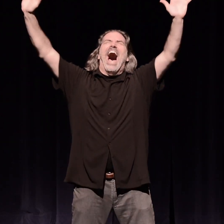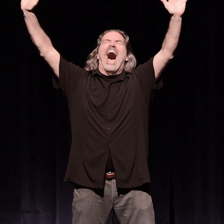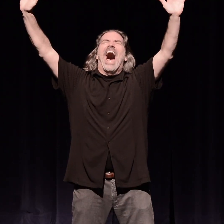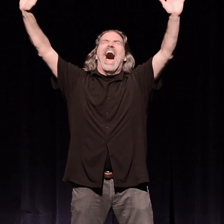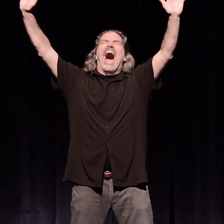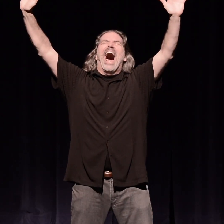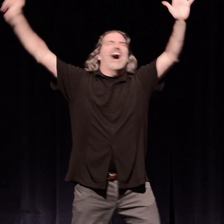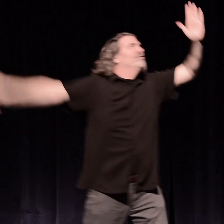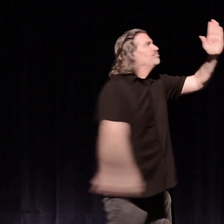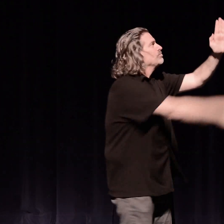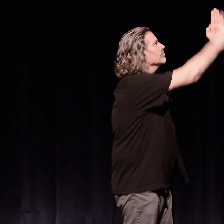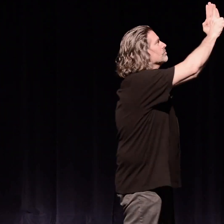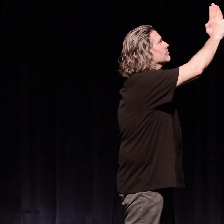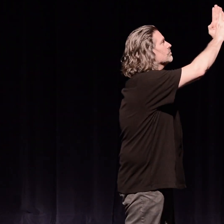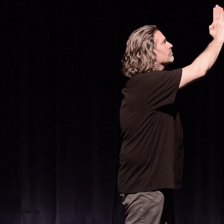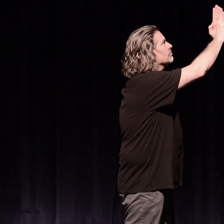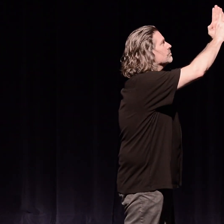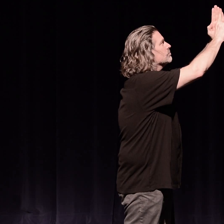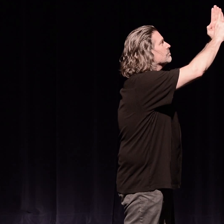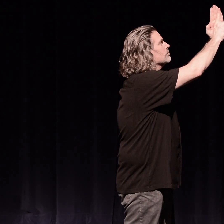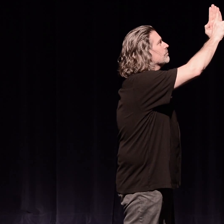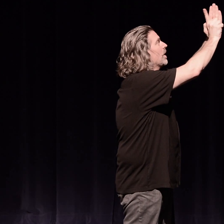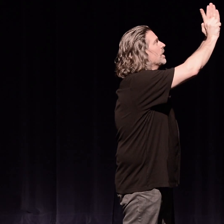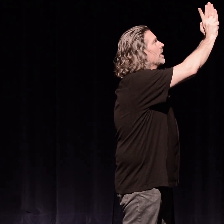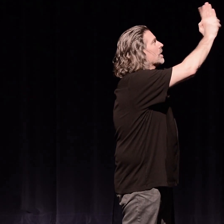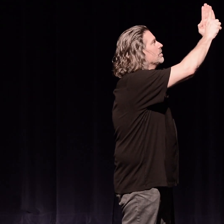ha, ha. Ah.